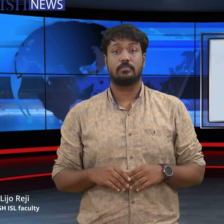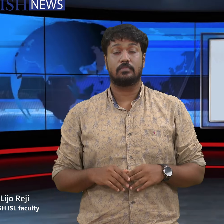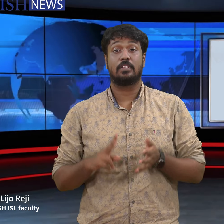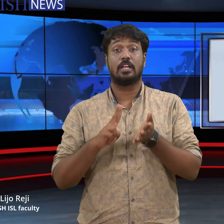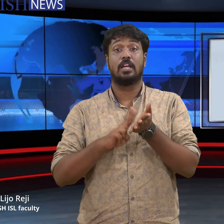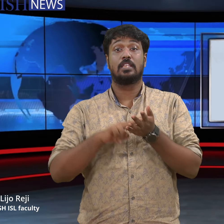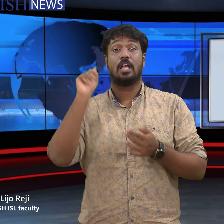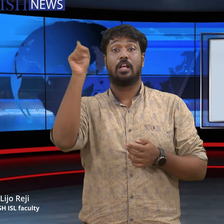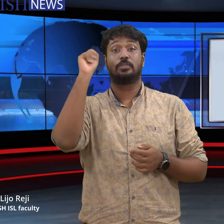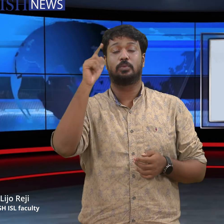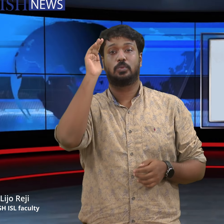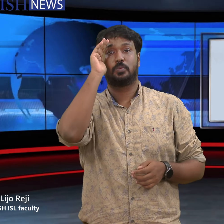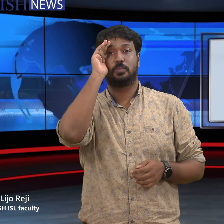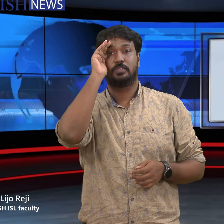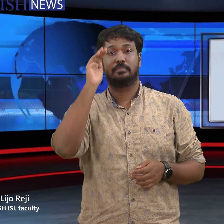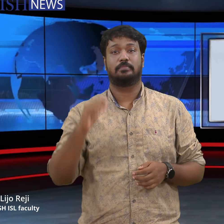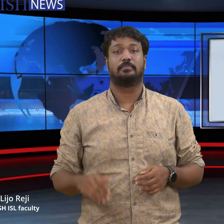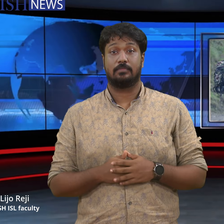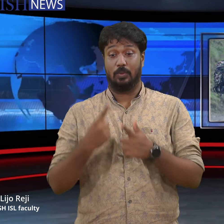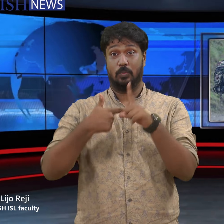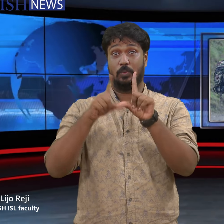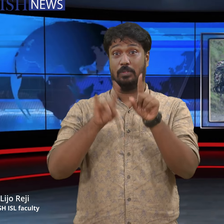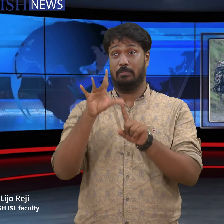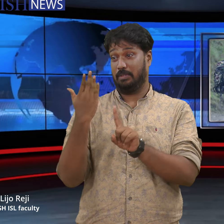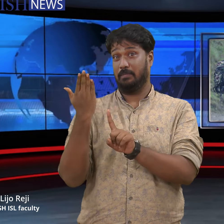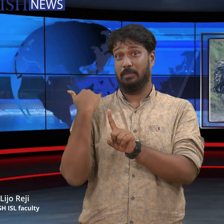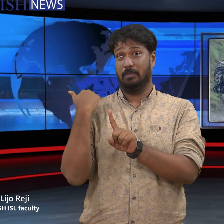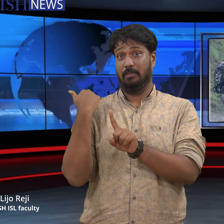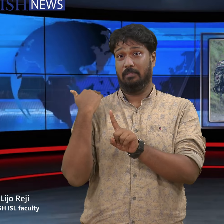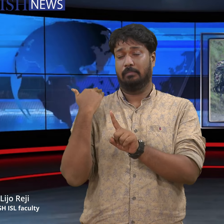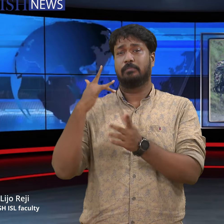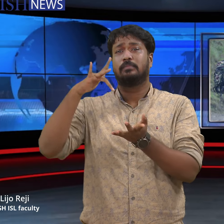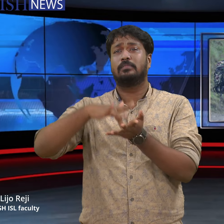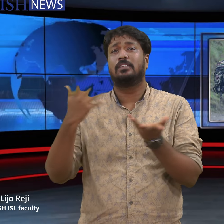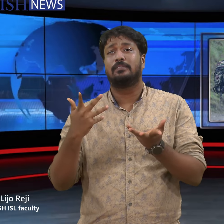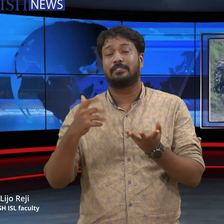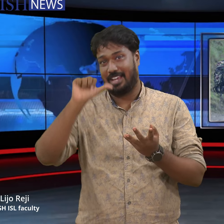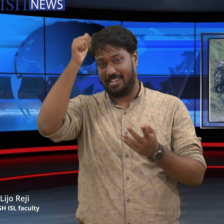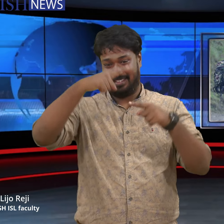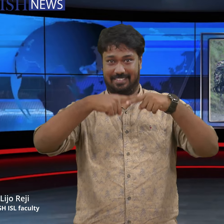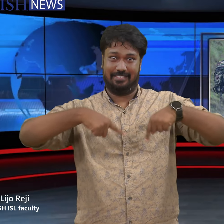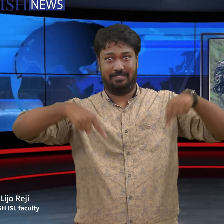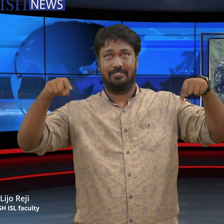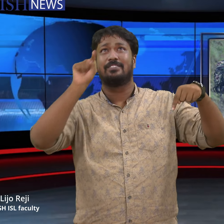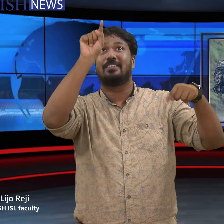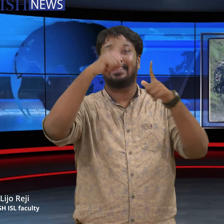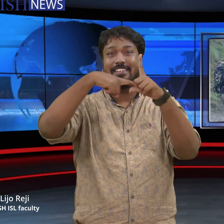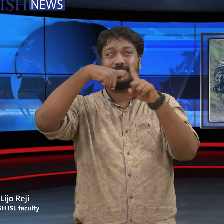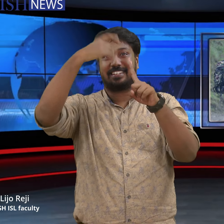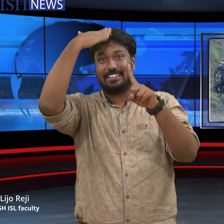Over to national news Four army personnel, including a captain and a Jemuan Kashmir policeman, were killed in a